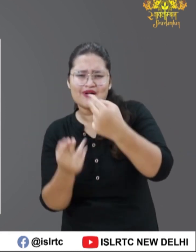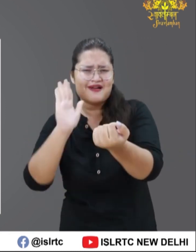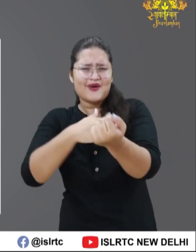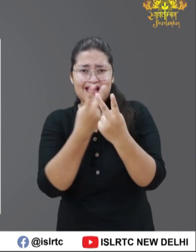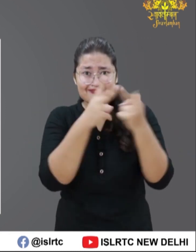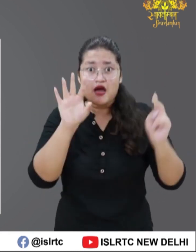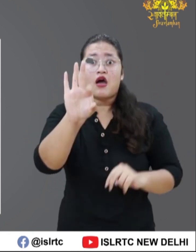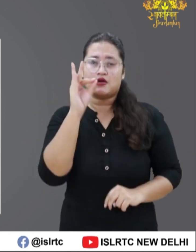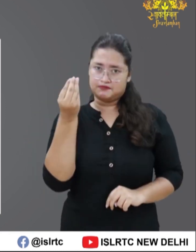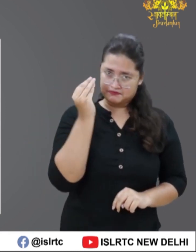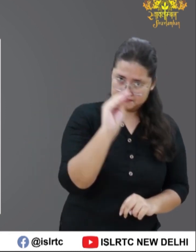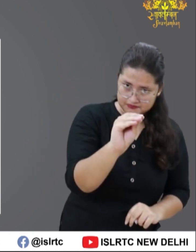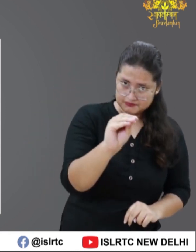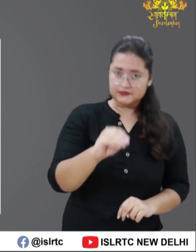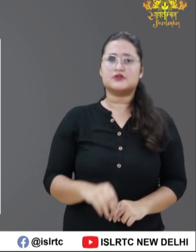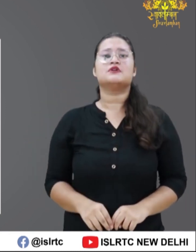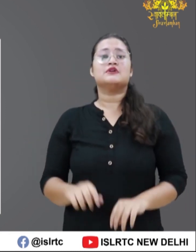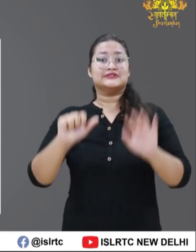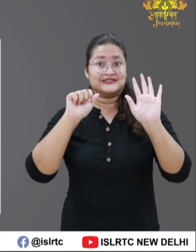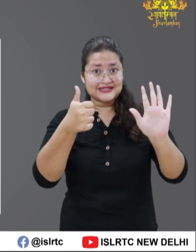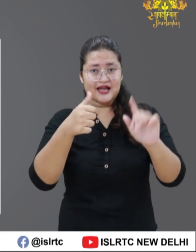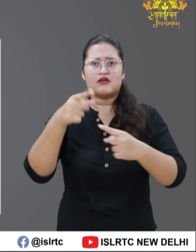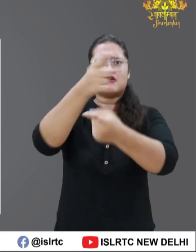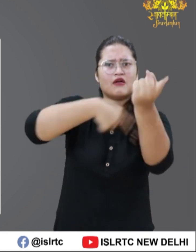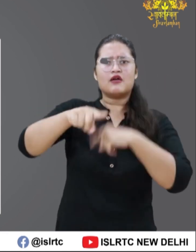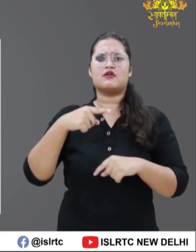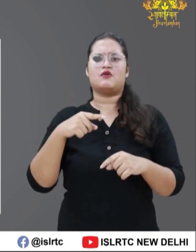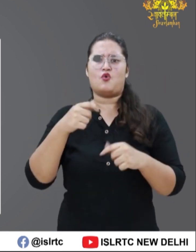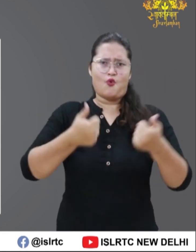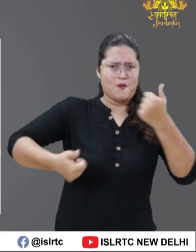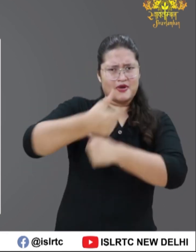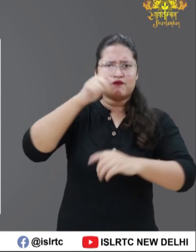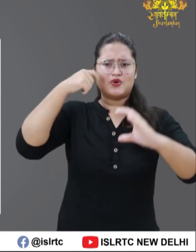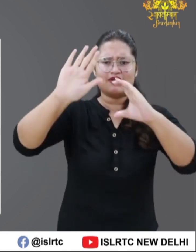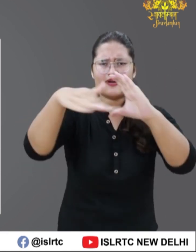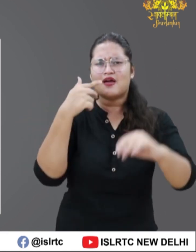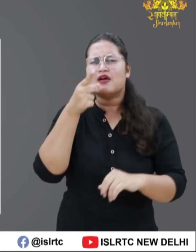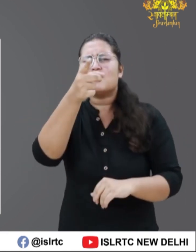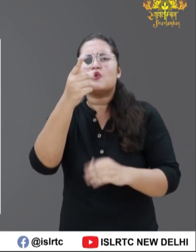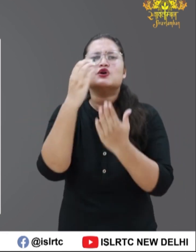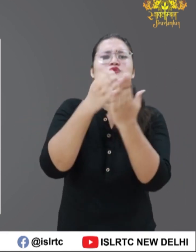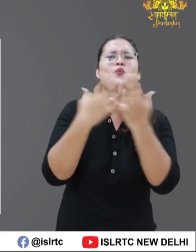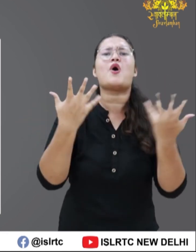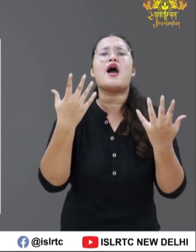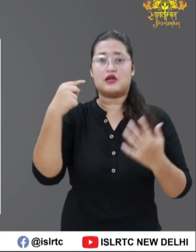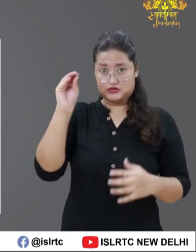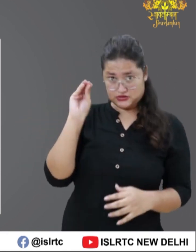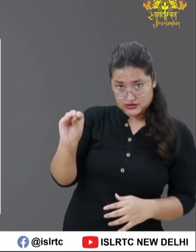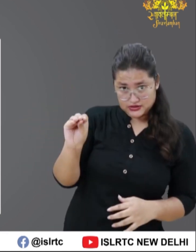joking, storytelling or singing. Please specify the area you have chosen. Seventh, for mailing your video to us, write